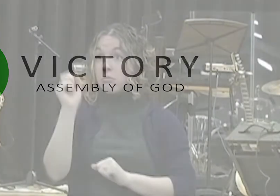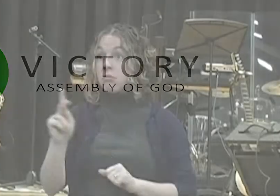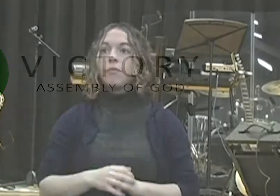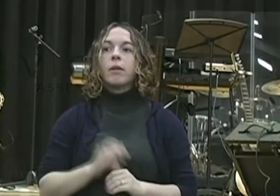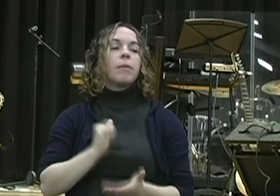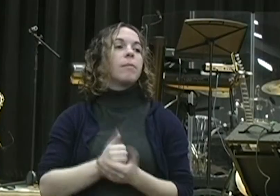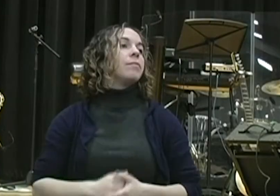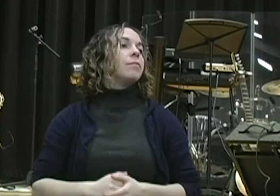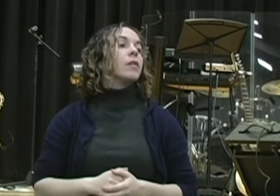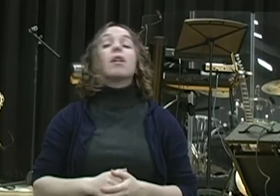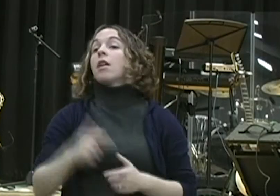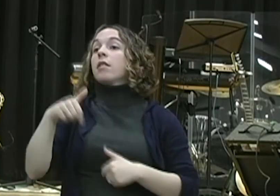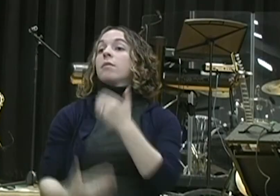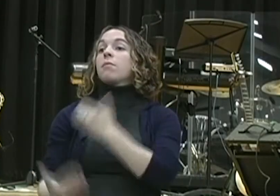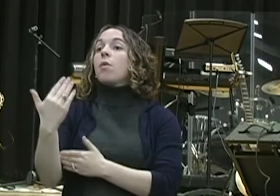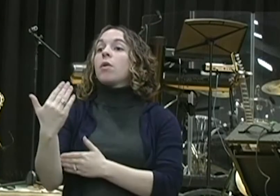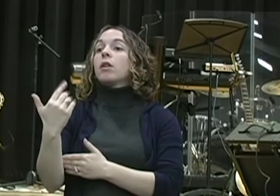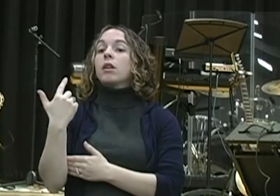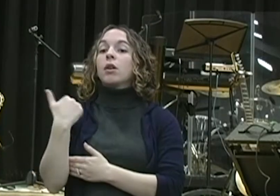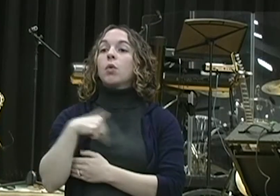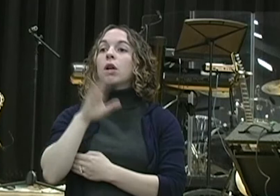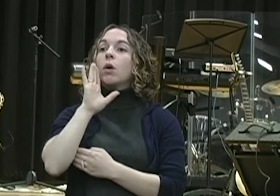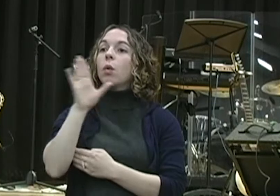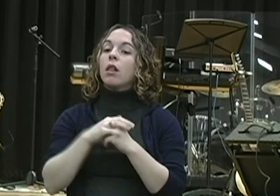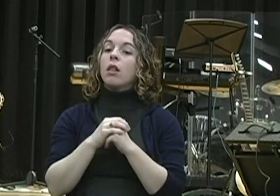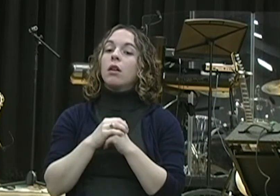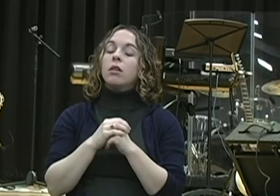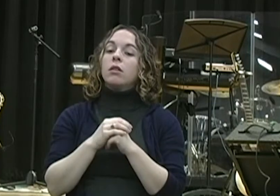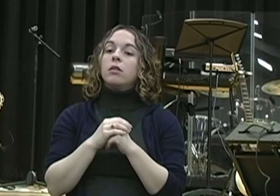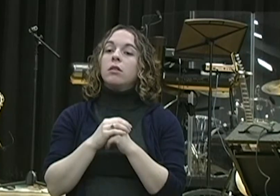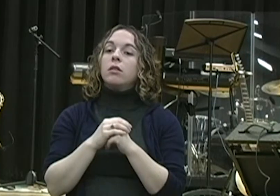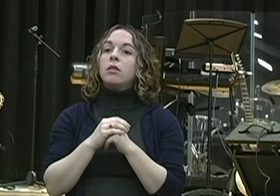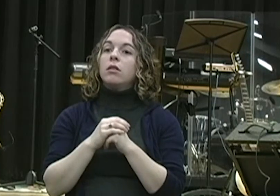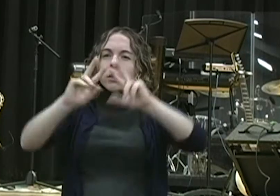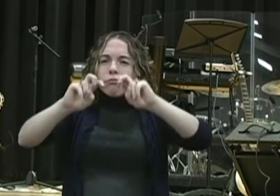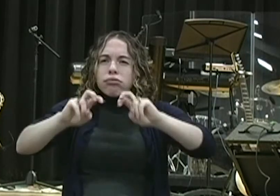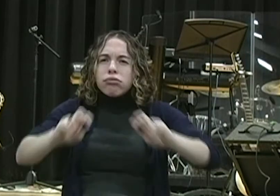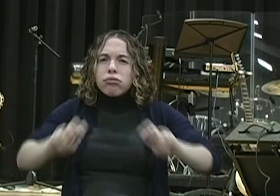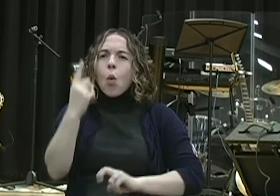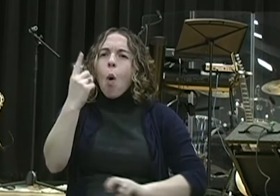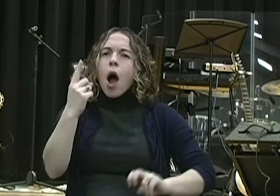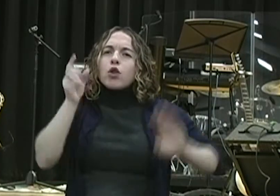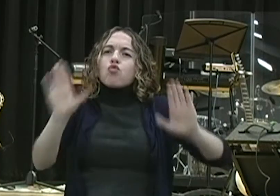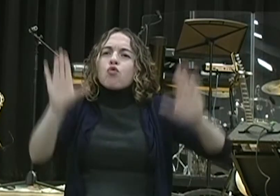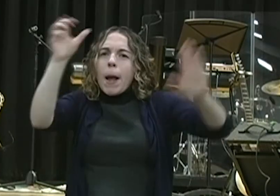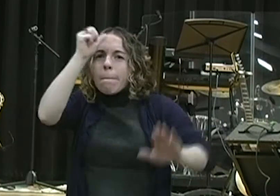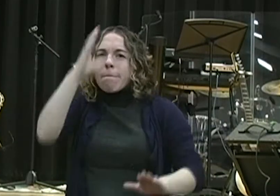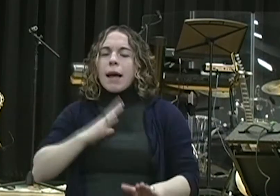This morning, we're going to take a short look into the life of one of the great men of all times. Everybody say,